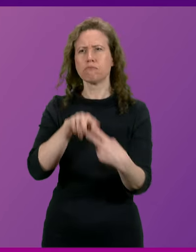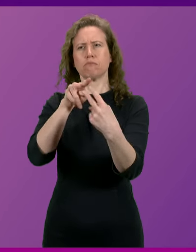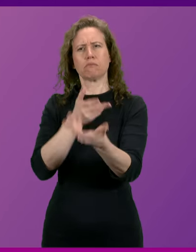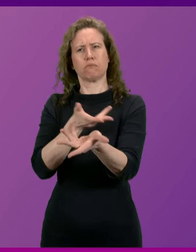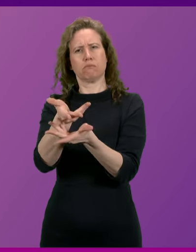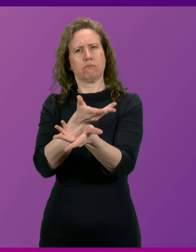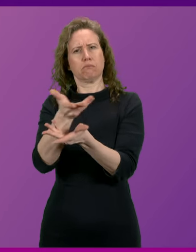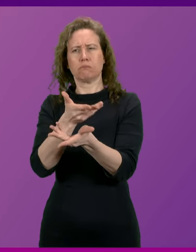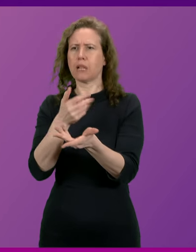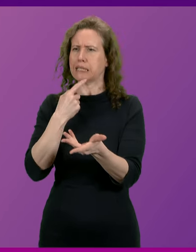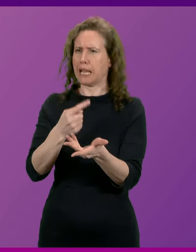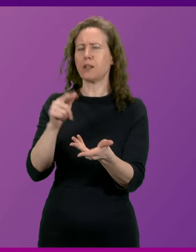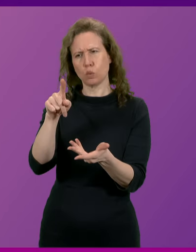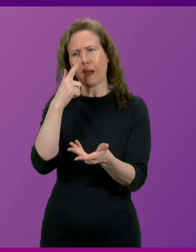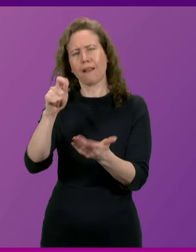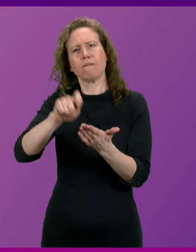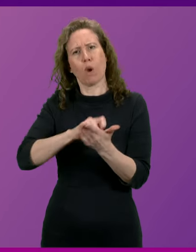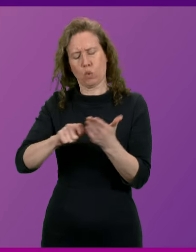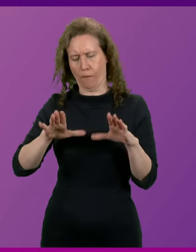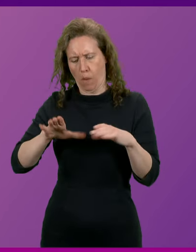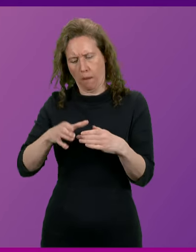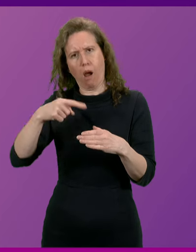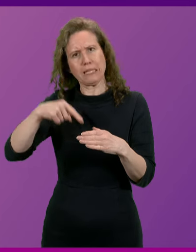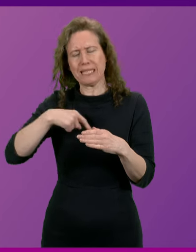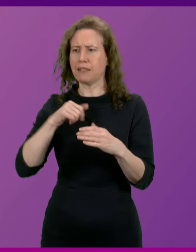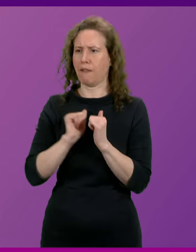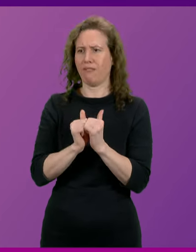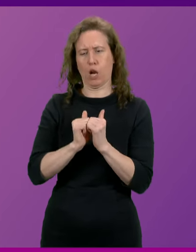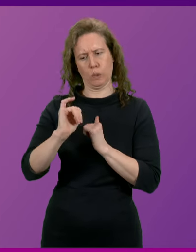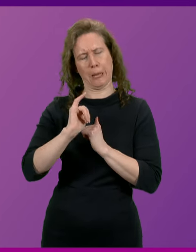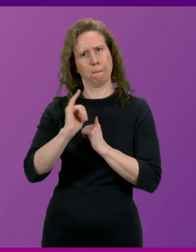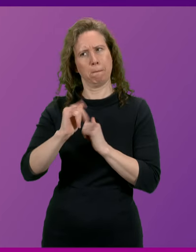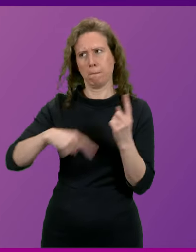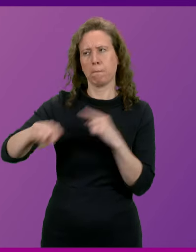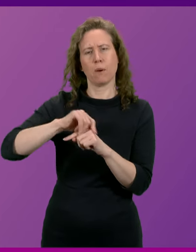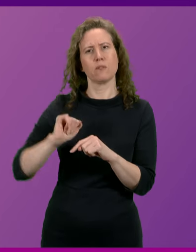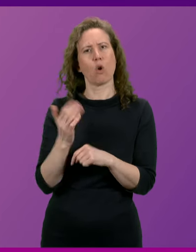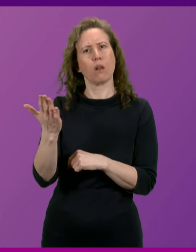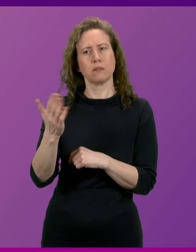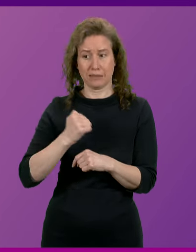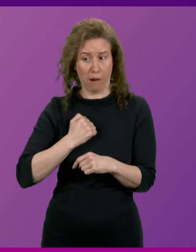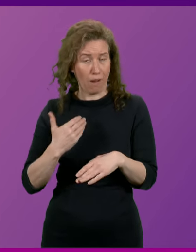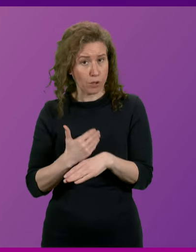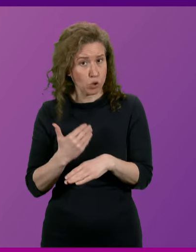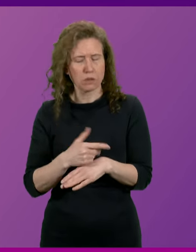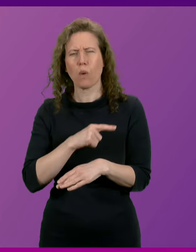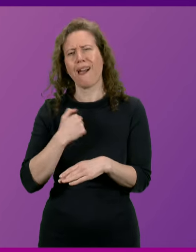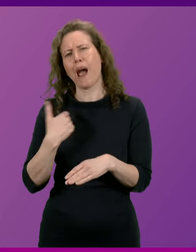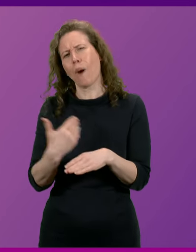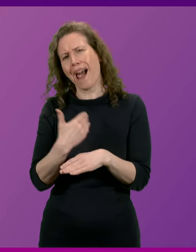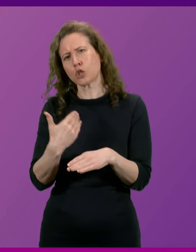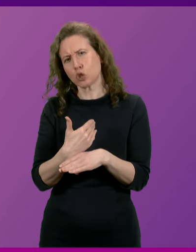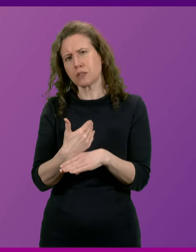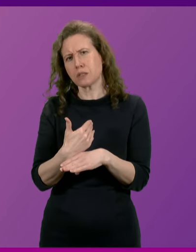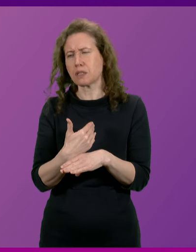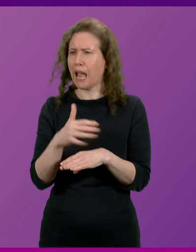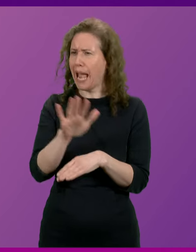can say that they should be able to vote for a party whose values are the people of Scotland's values. That's through our actions, because our actions are estimated